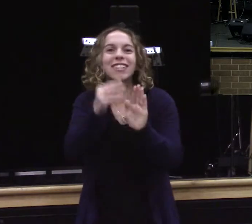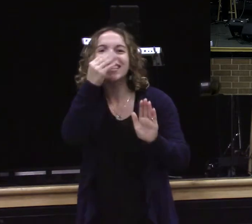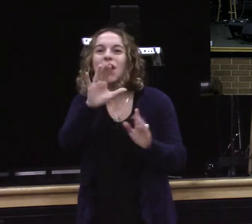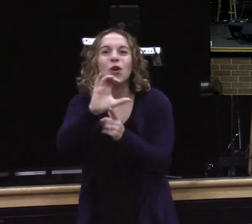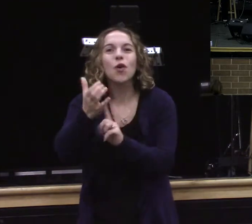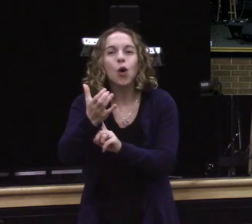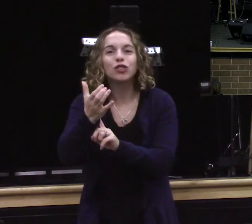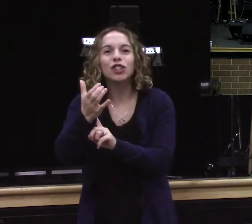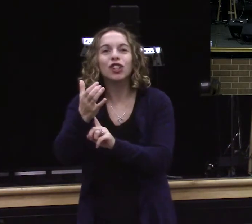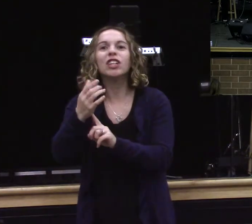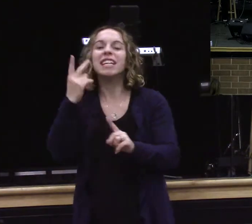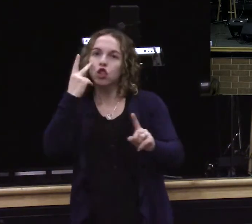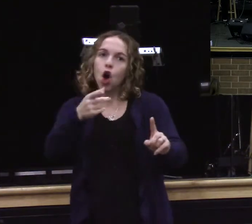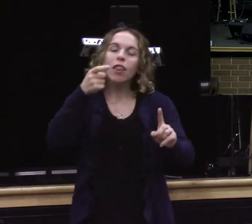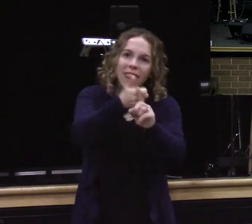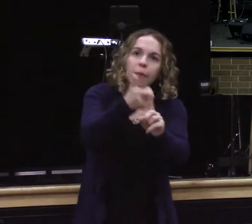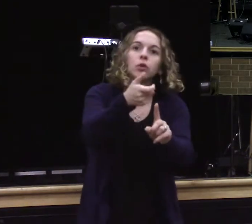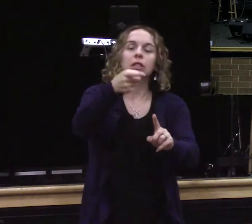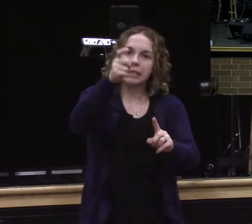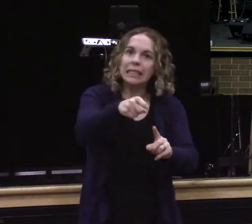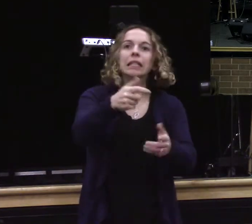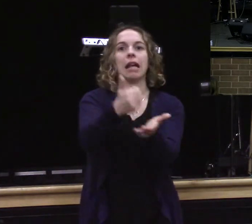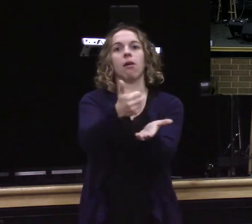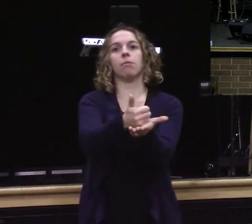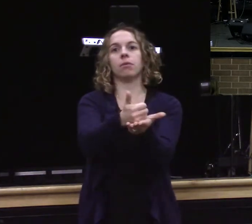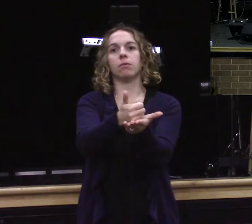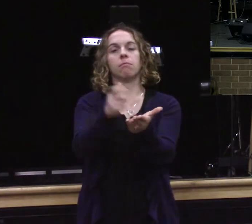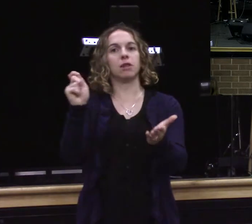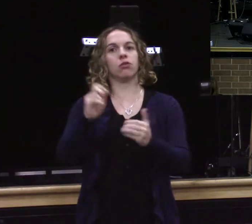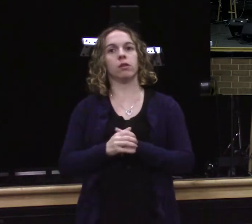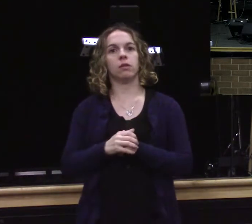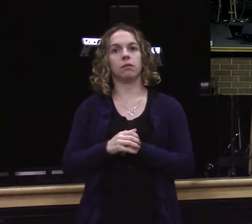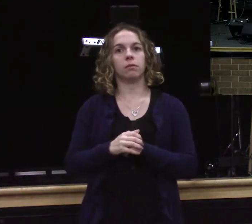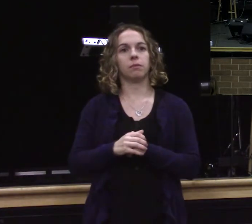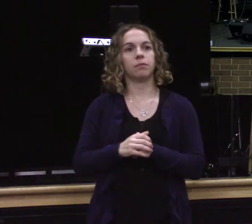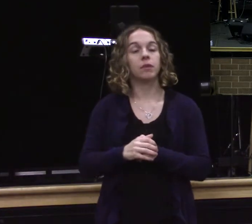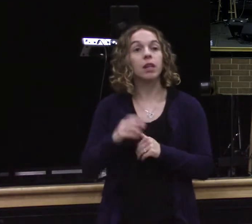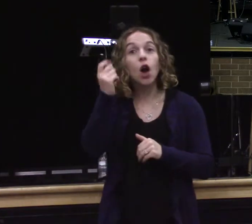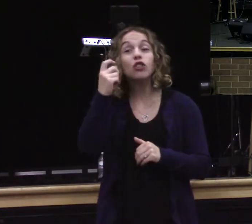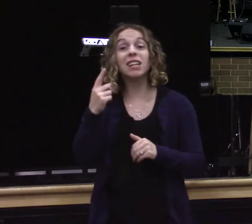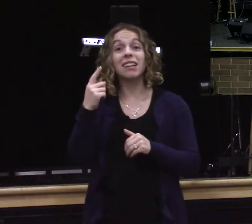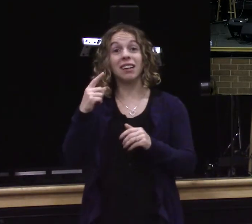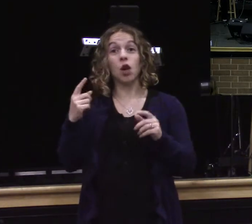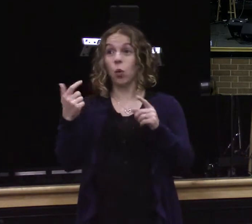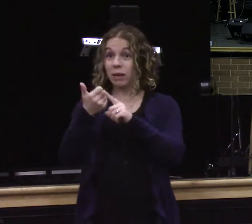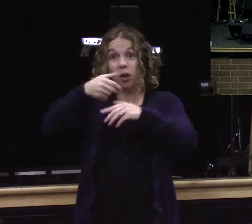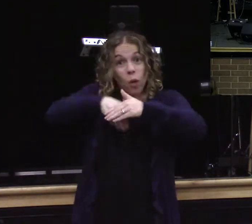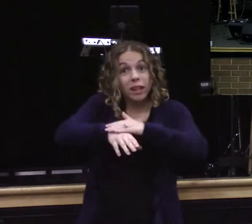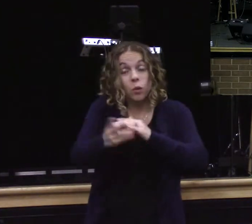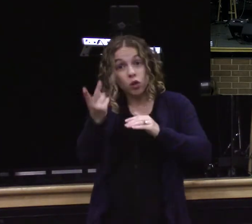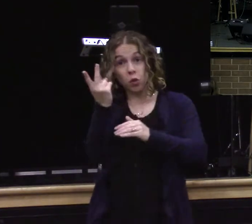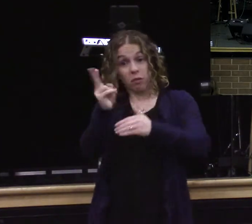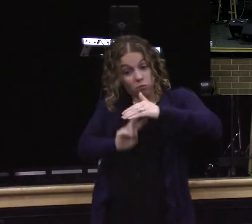And he didn't stop there. On the next day he took out two denario. That's two full days worth of wages.